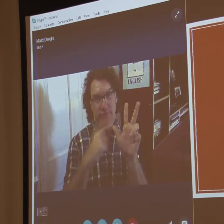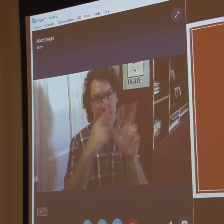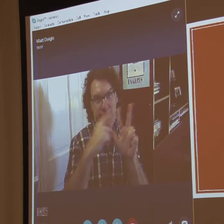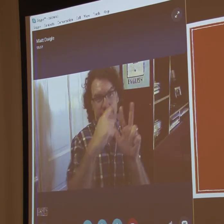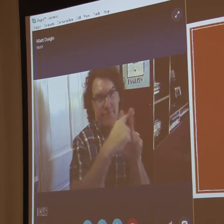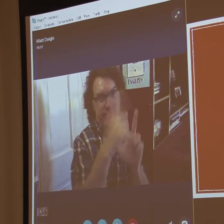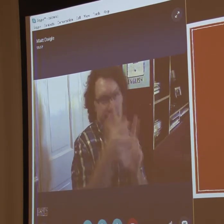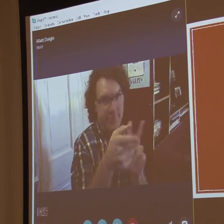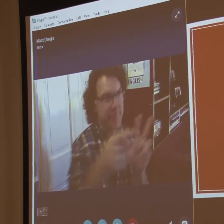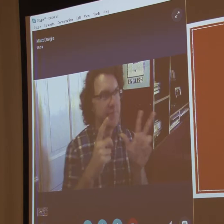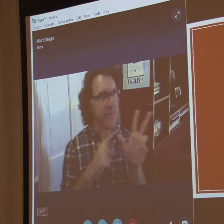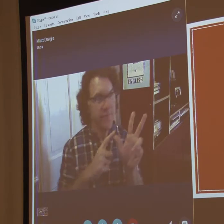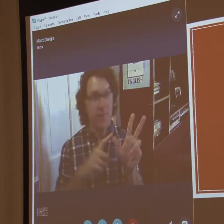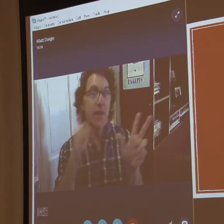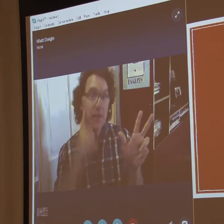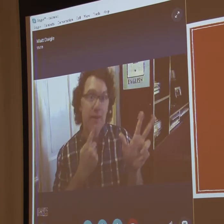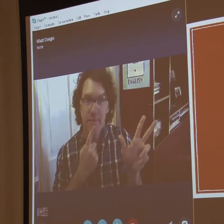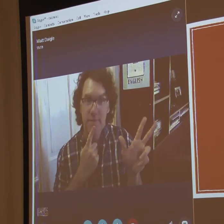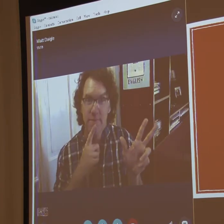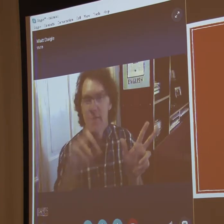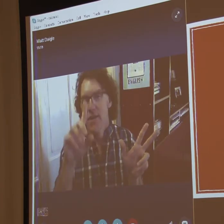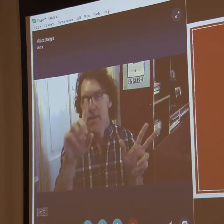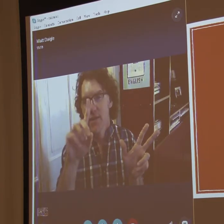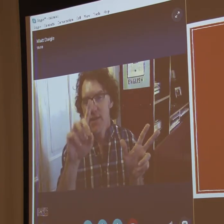Now, you can see the three characters.